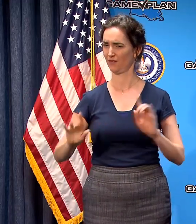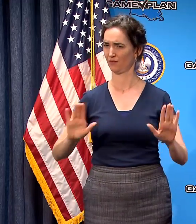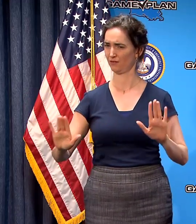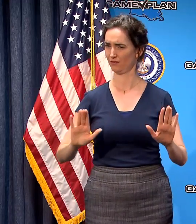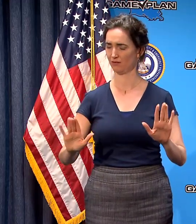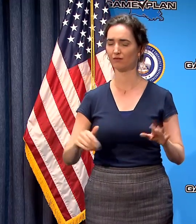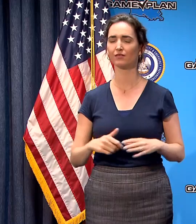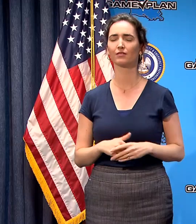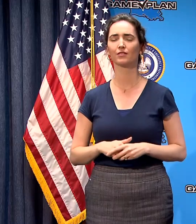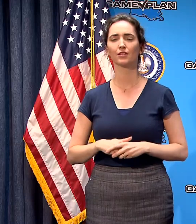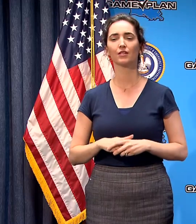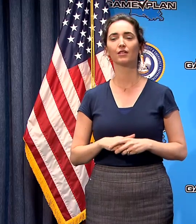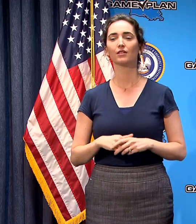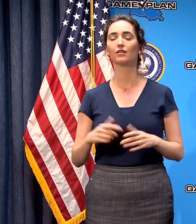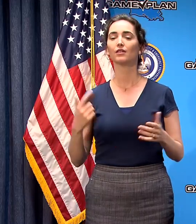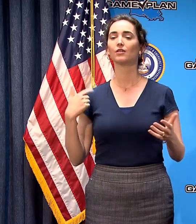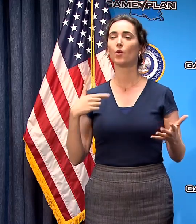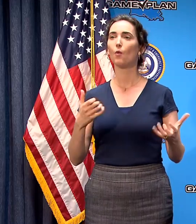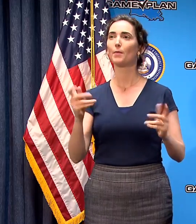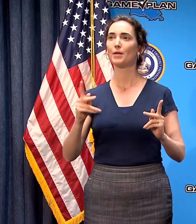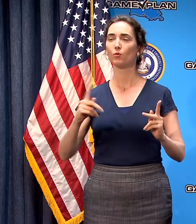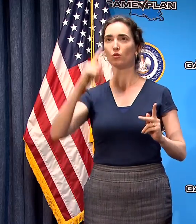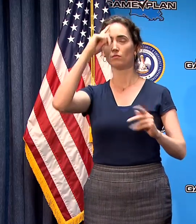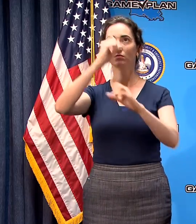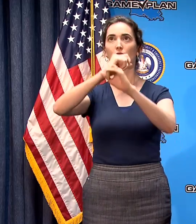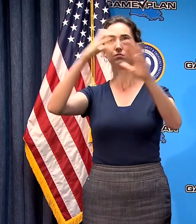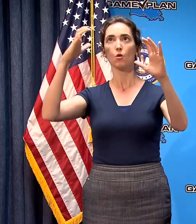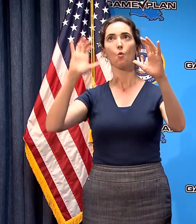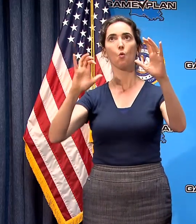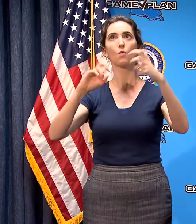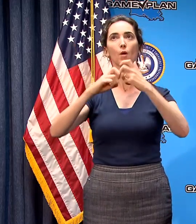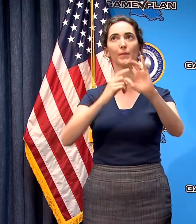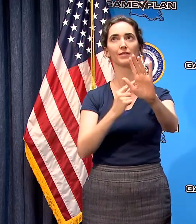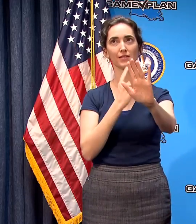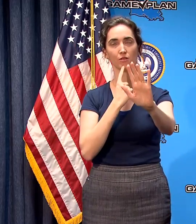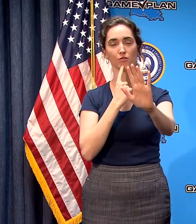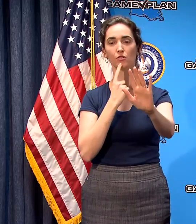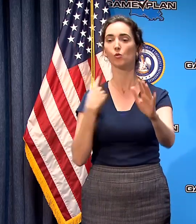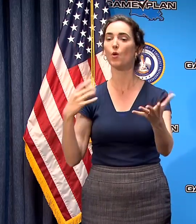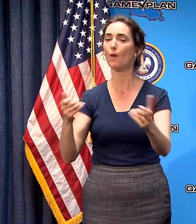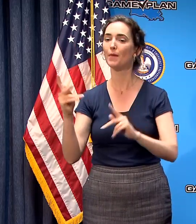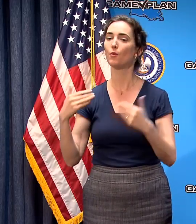we want people to take this seriously we want people to comply